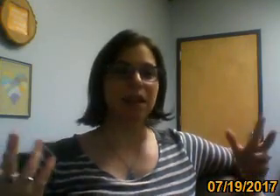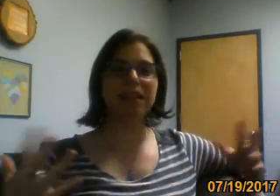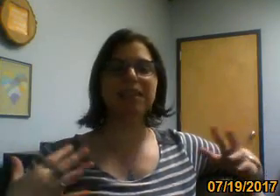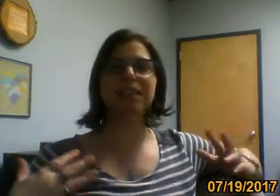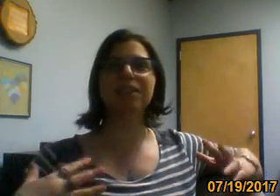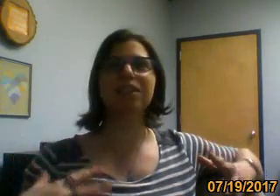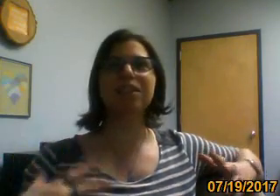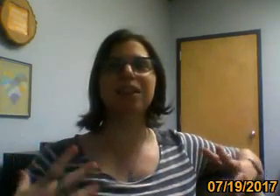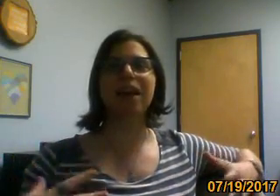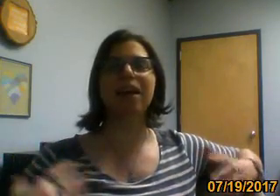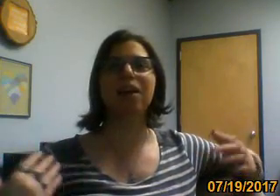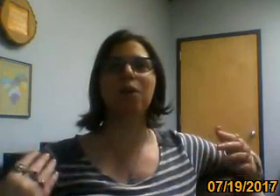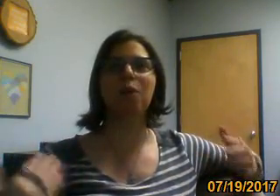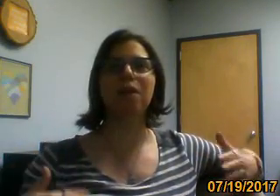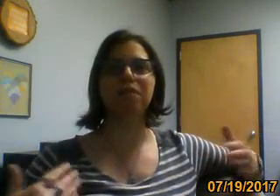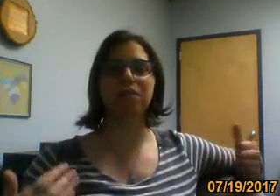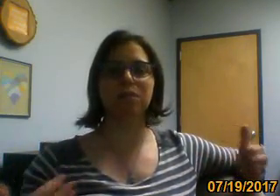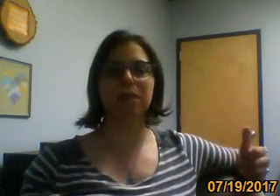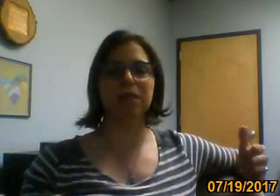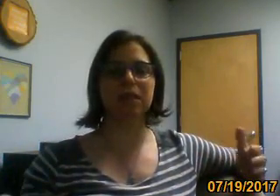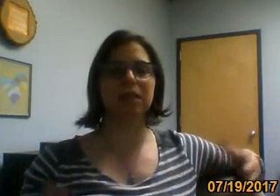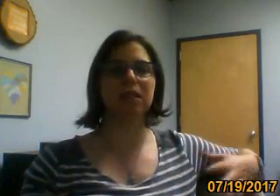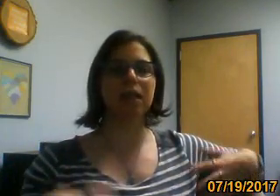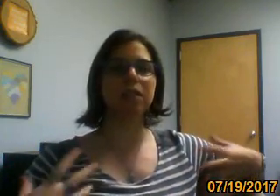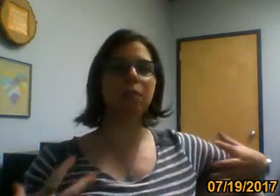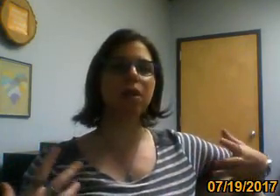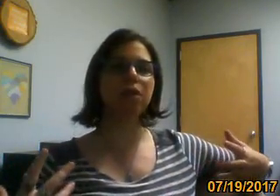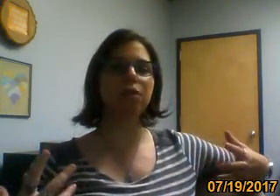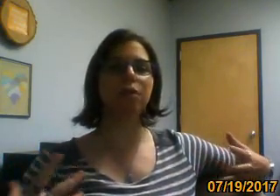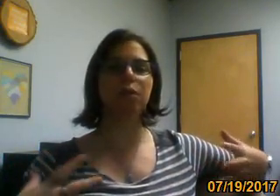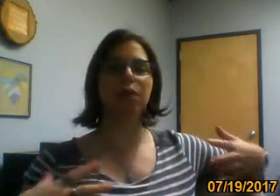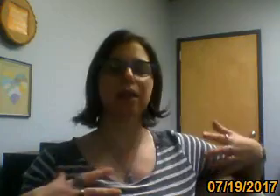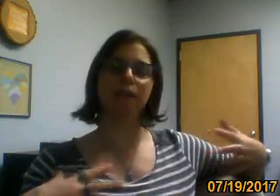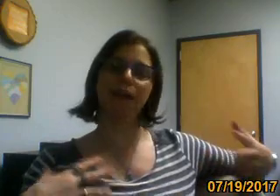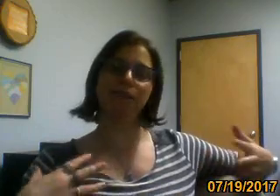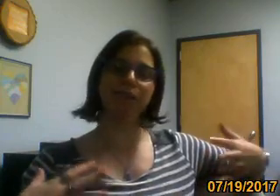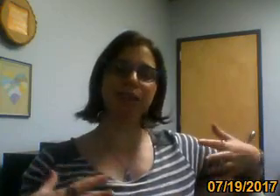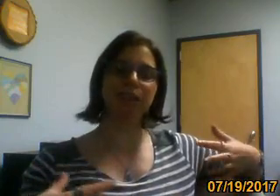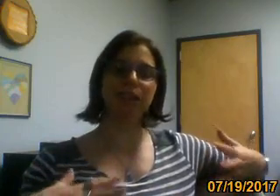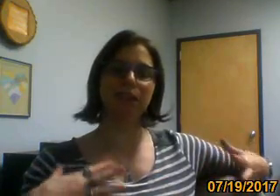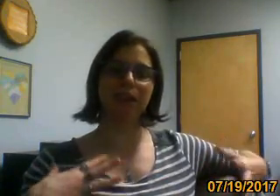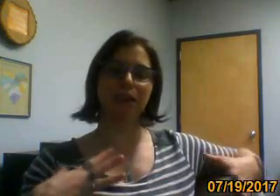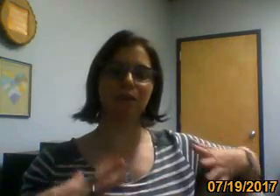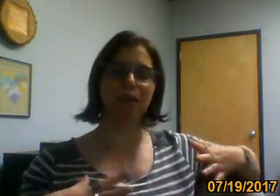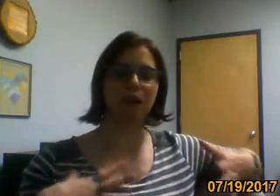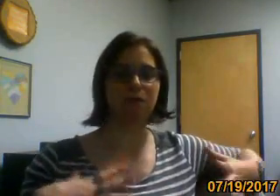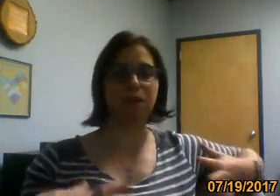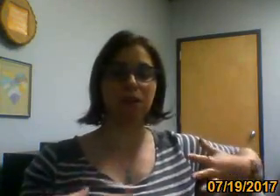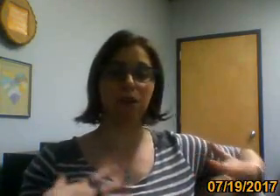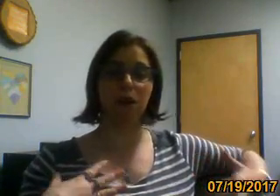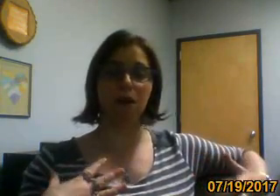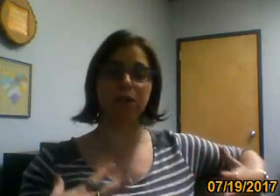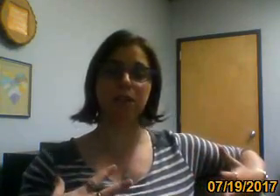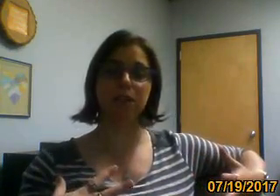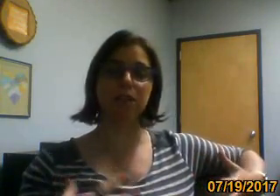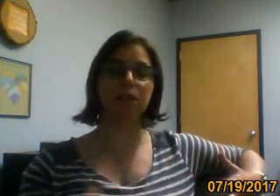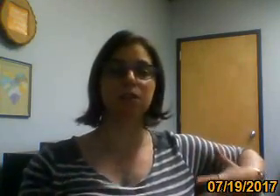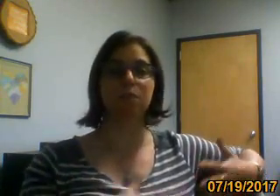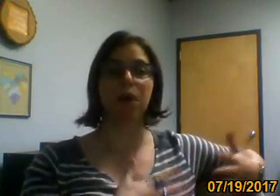it looked like one of those pieces that someone who, like, not really, like, very confident in their artistic skills